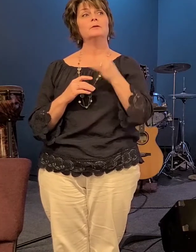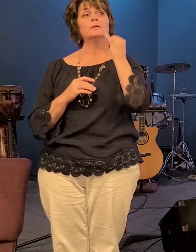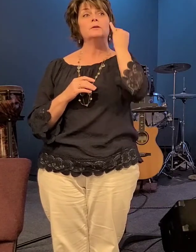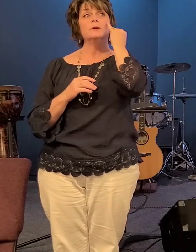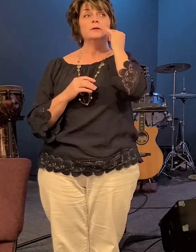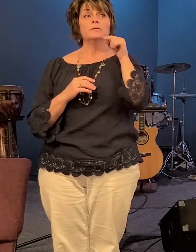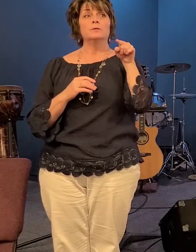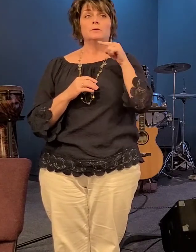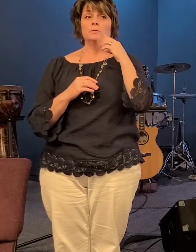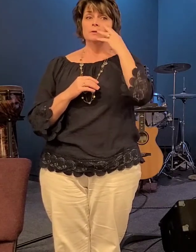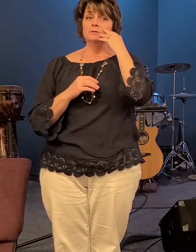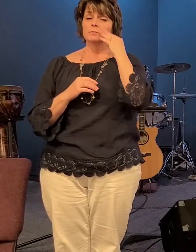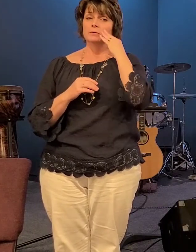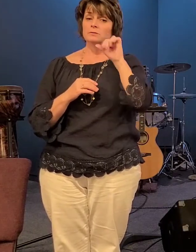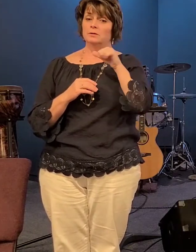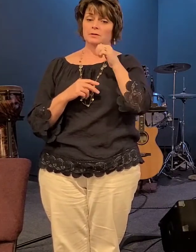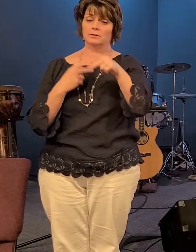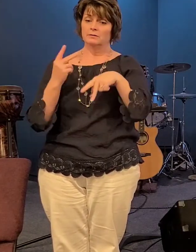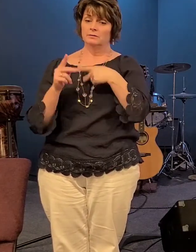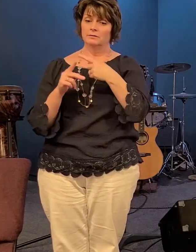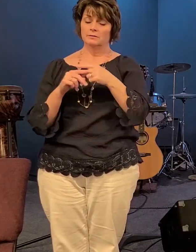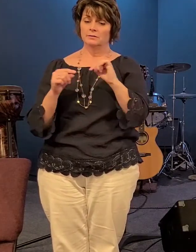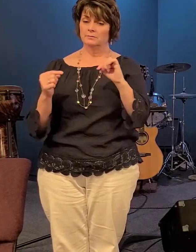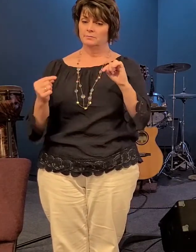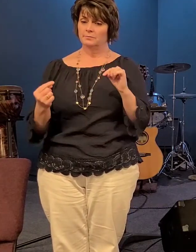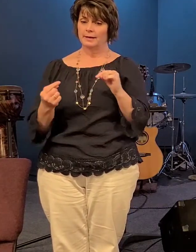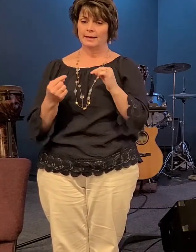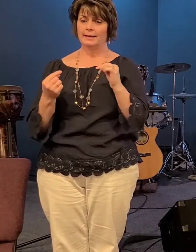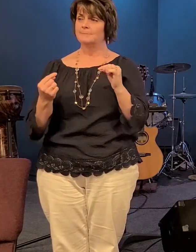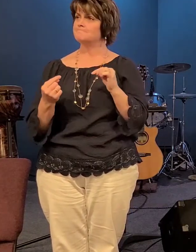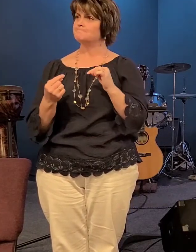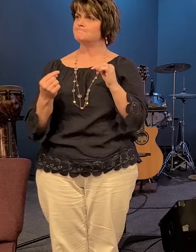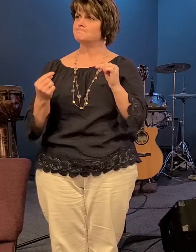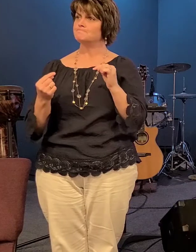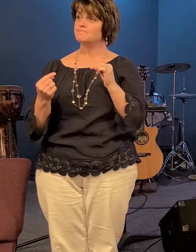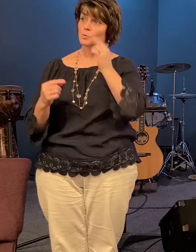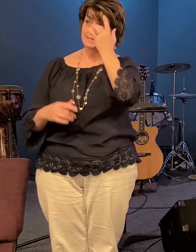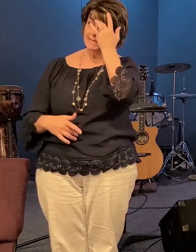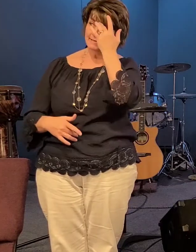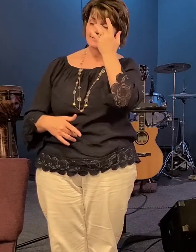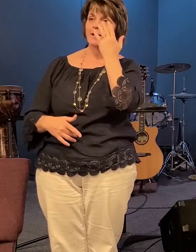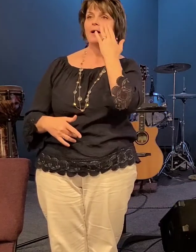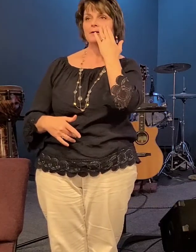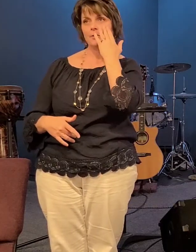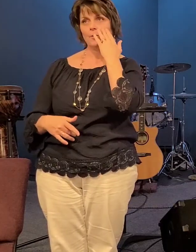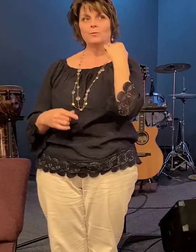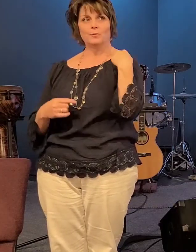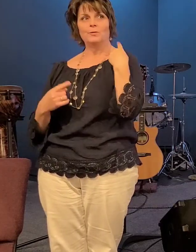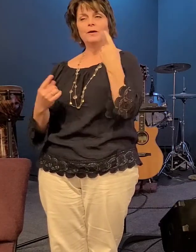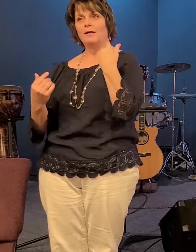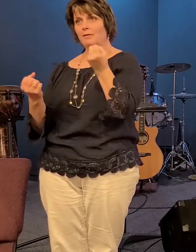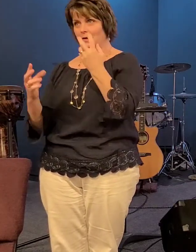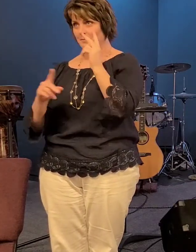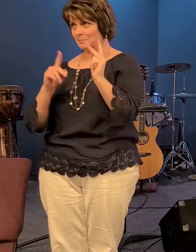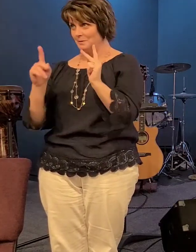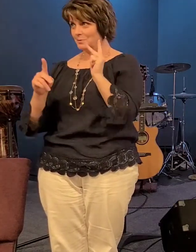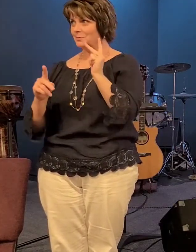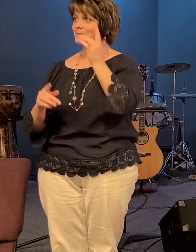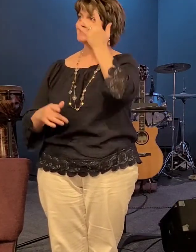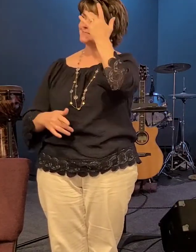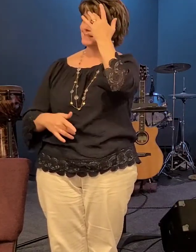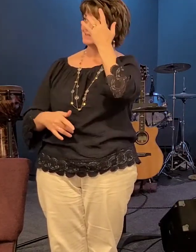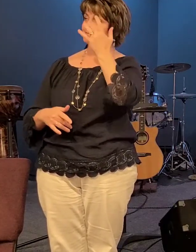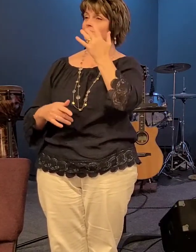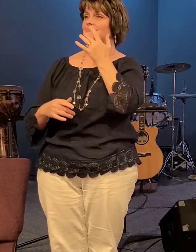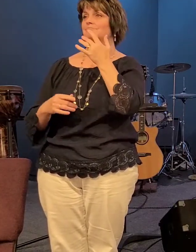experiencing any kind of pain if you're if you're dealing with sickness i know we've had a lot of folks who have been been